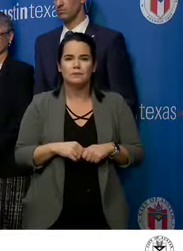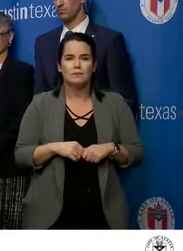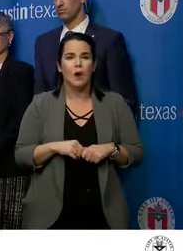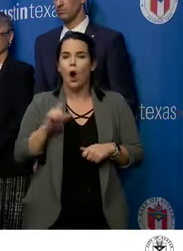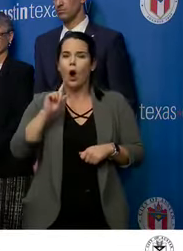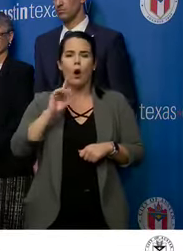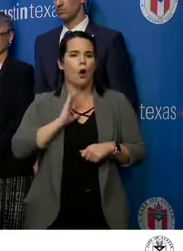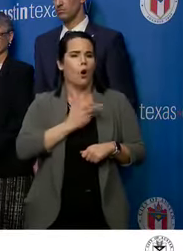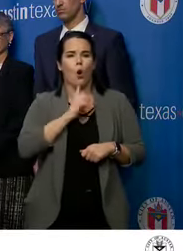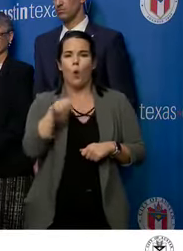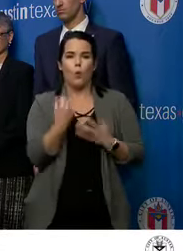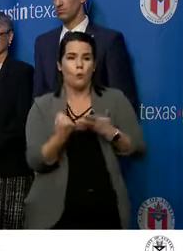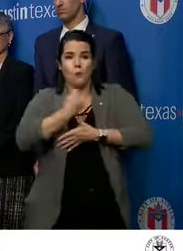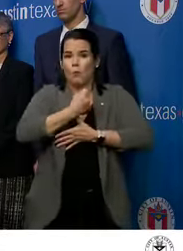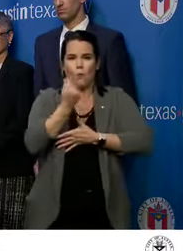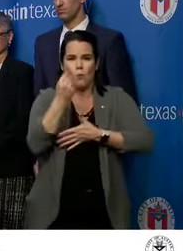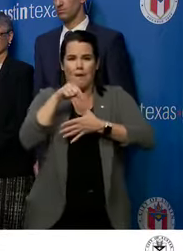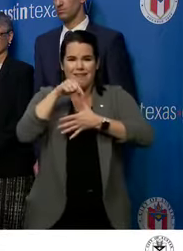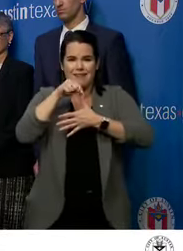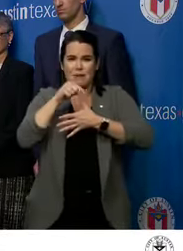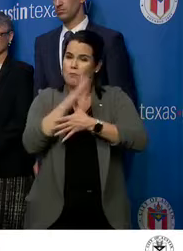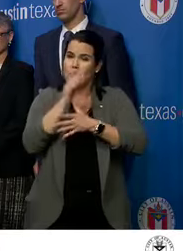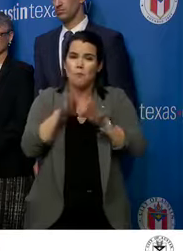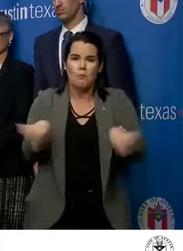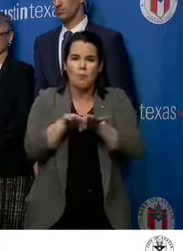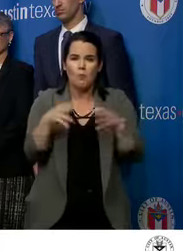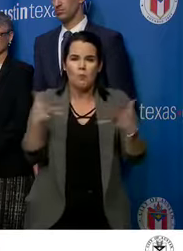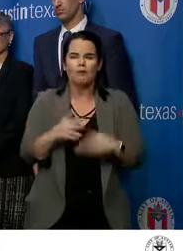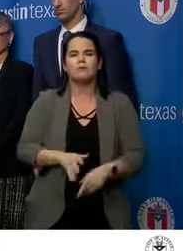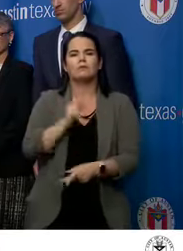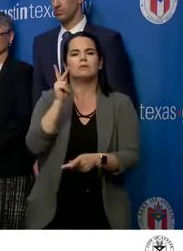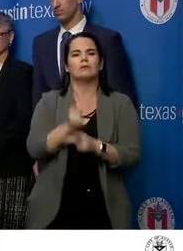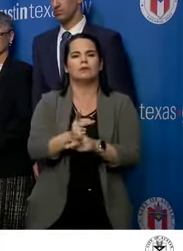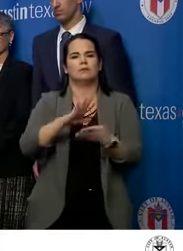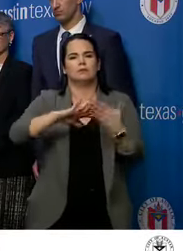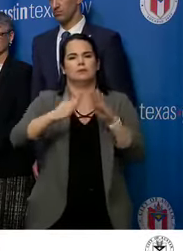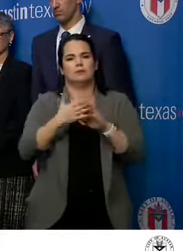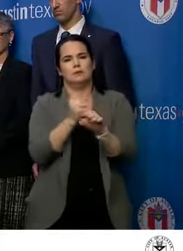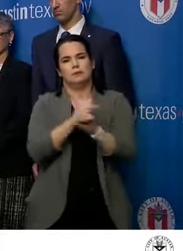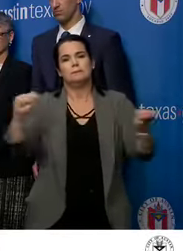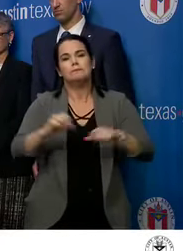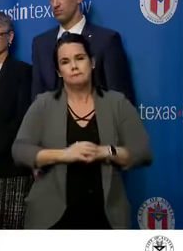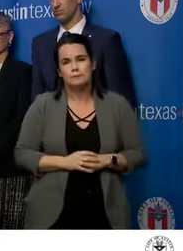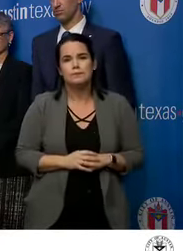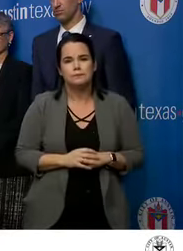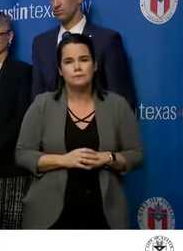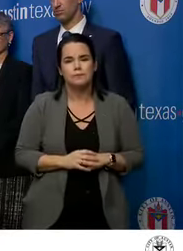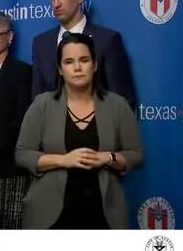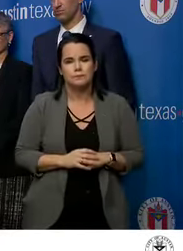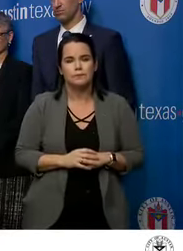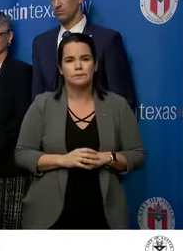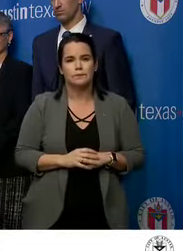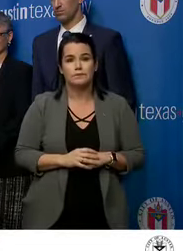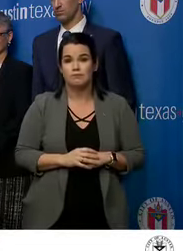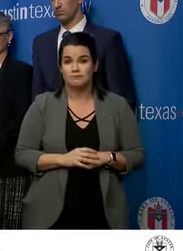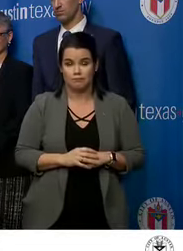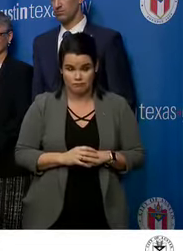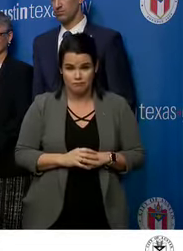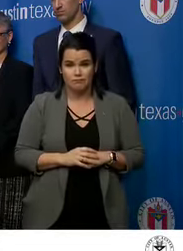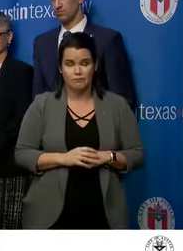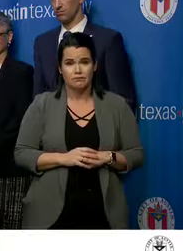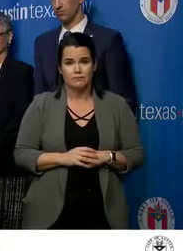motivated by making sure that we do what we can to keep the community safe. And with that then,